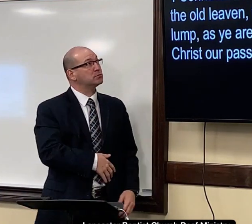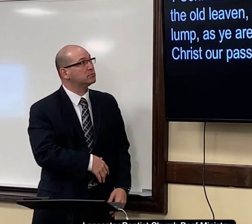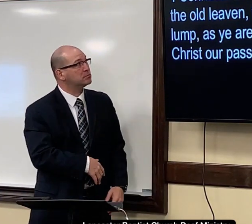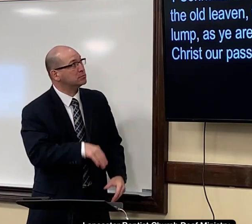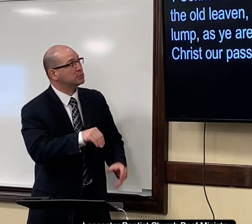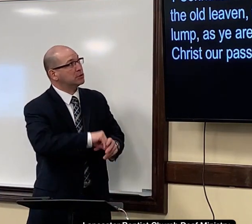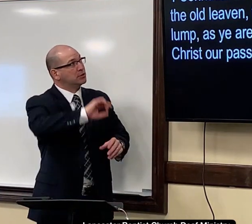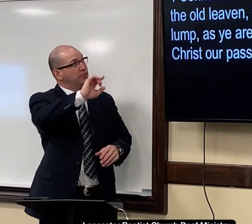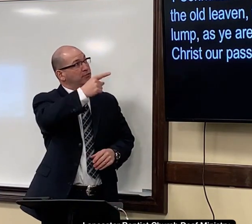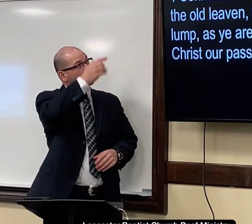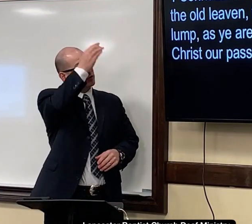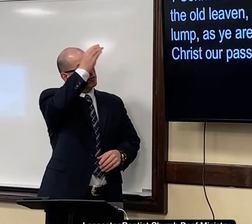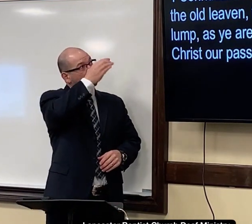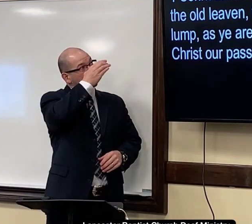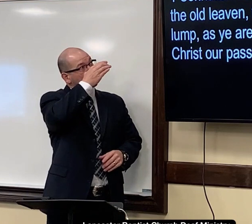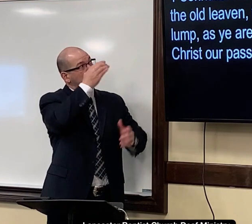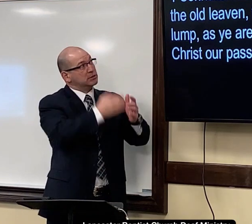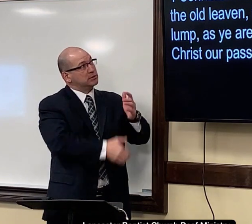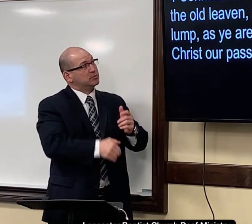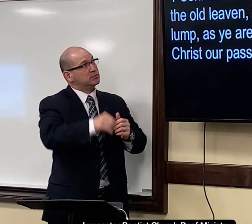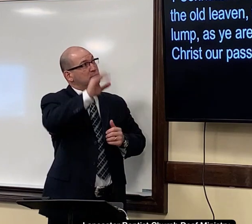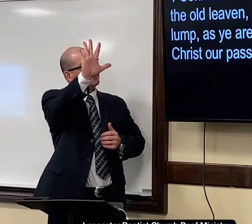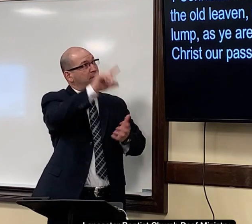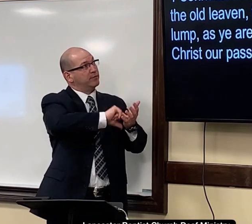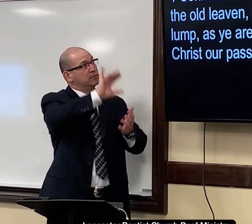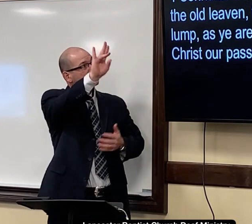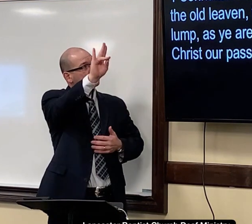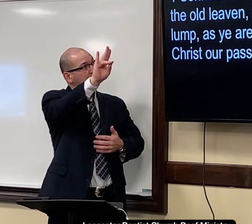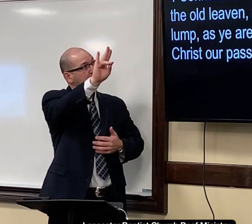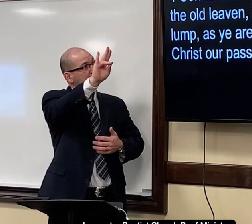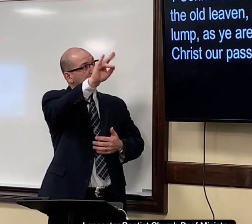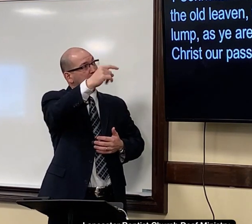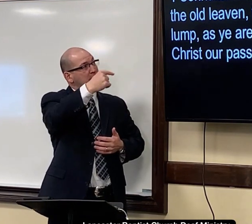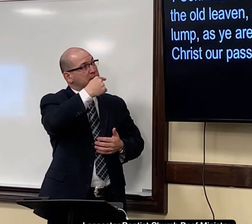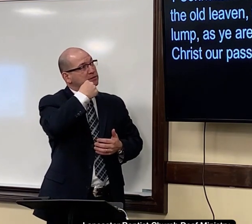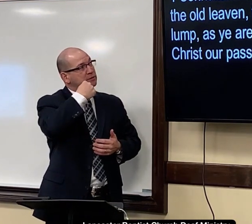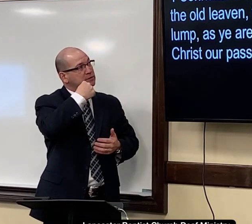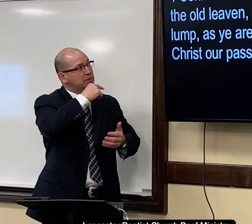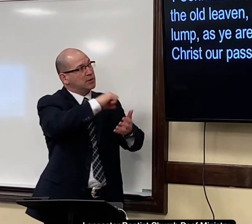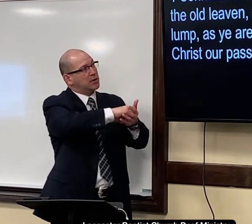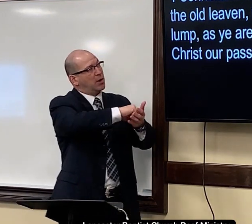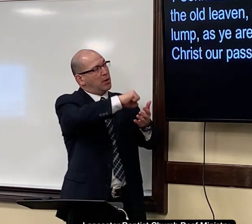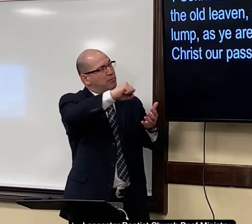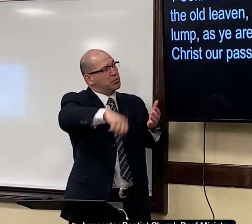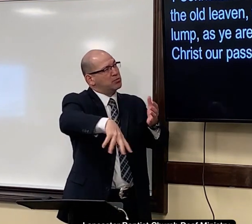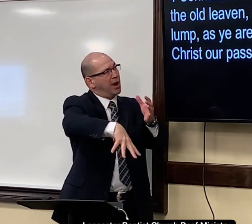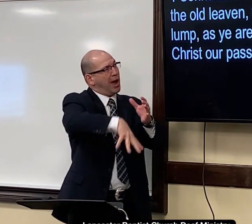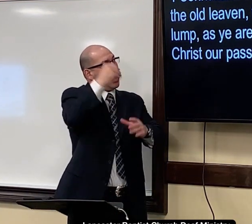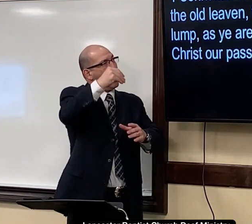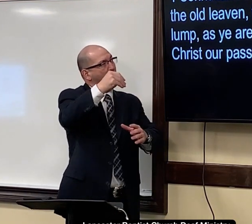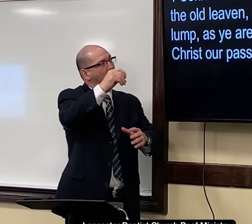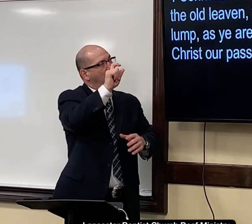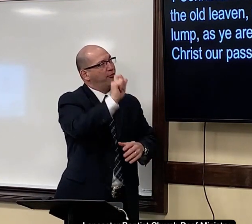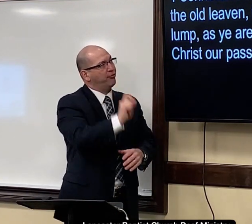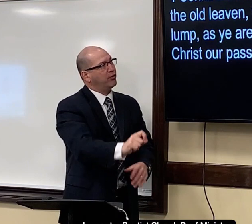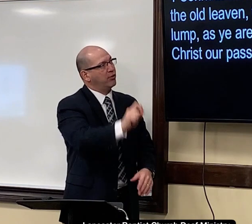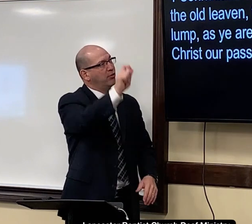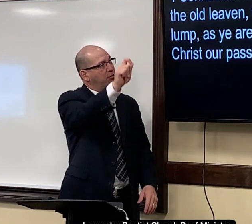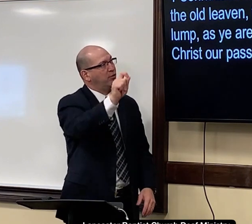also notice in first corinthians chapter 5 verse 7 says purge